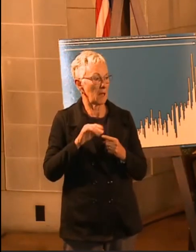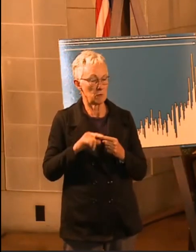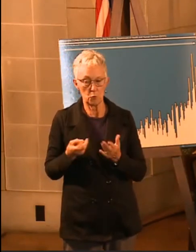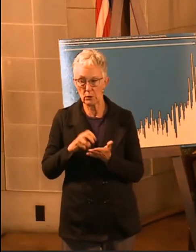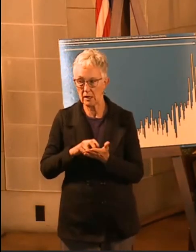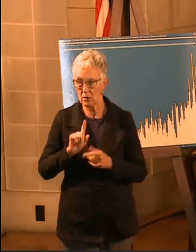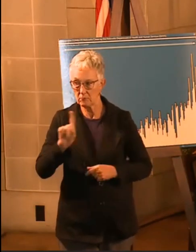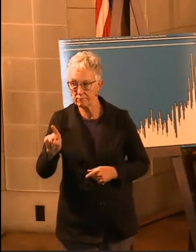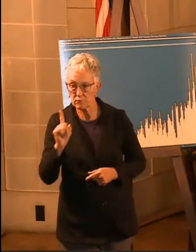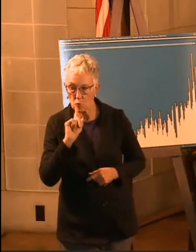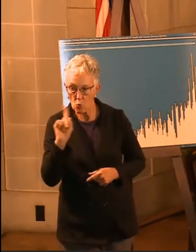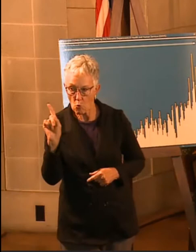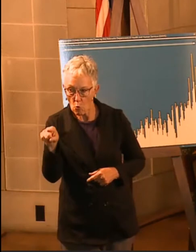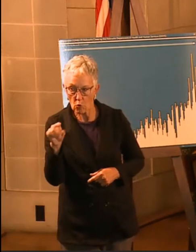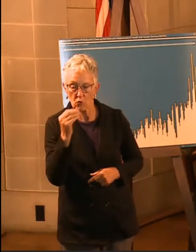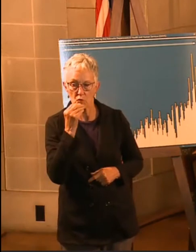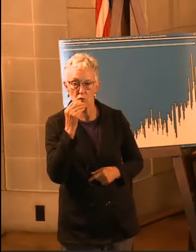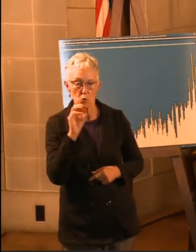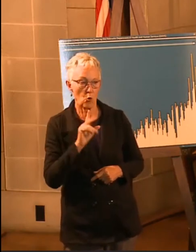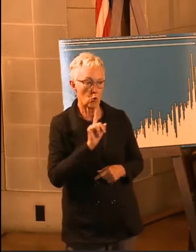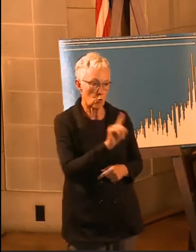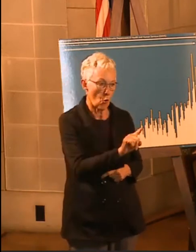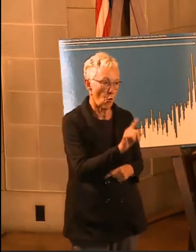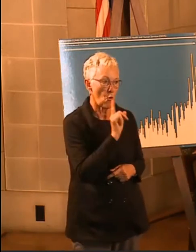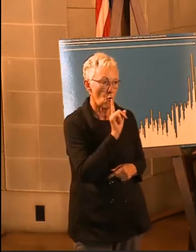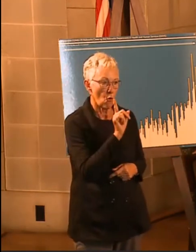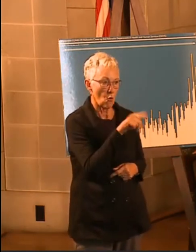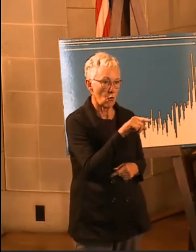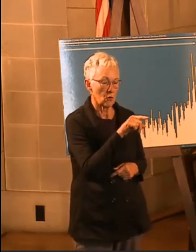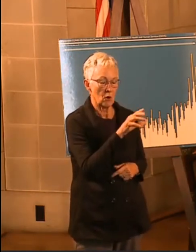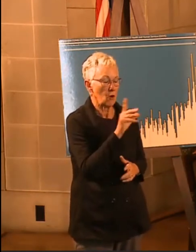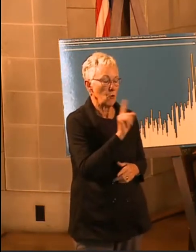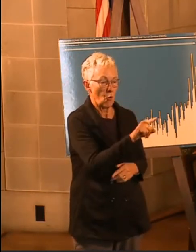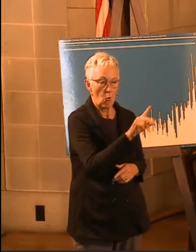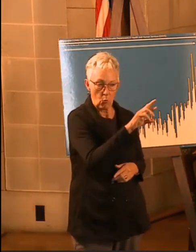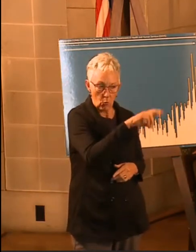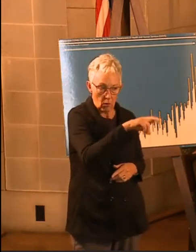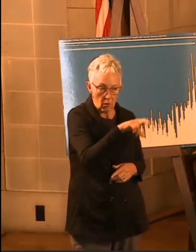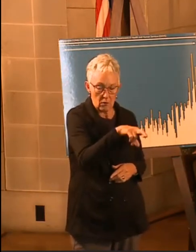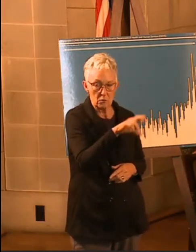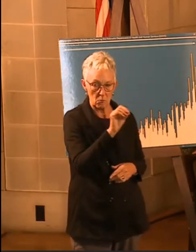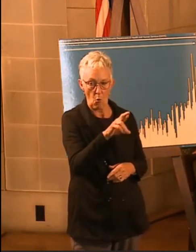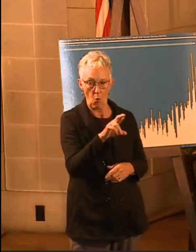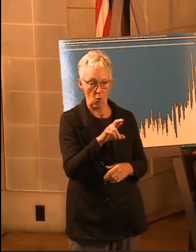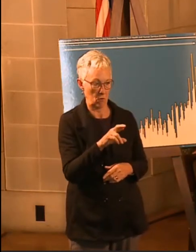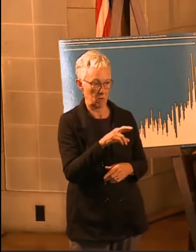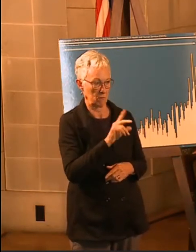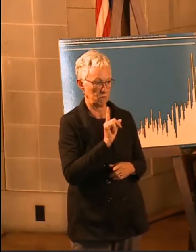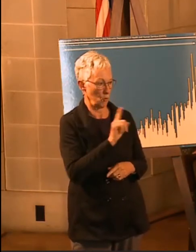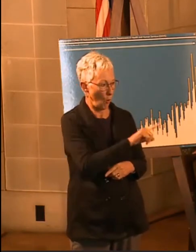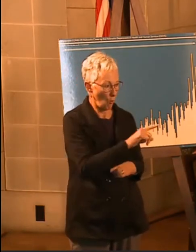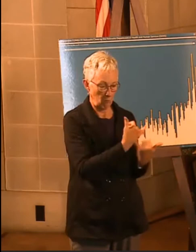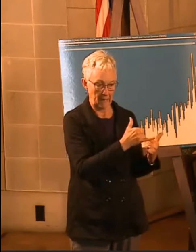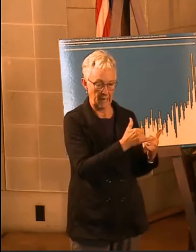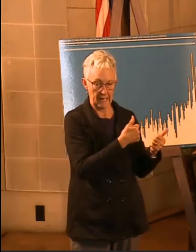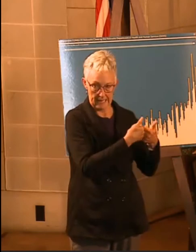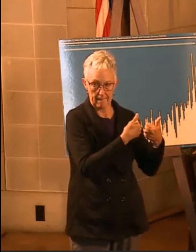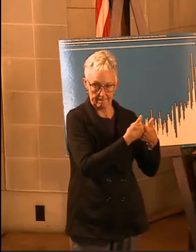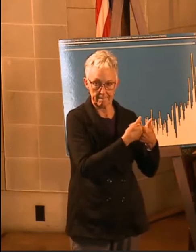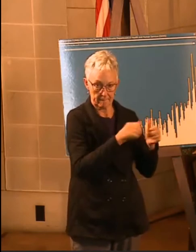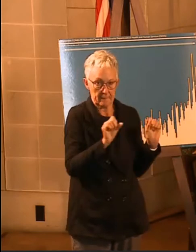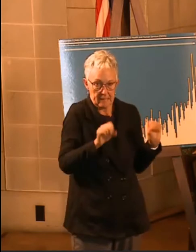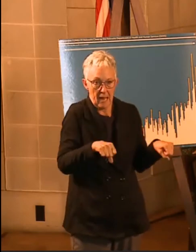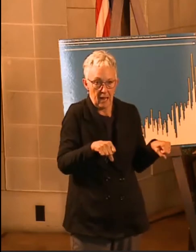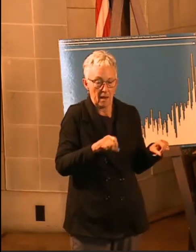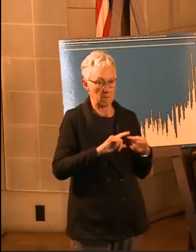go to the restroom, or play one of the games that they may have in that bar or restaurant. So you have to remain seated. We're also going to